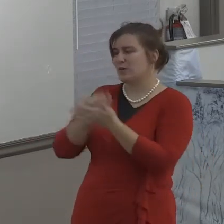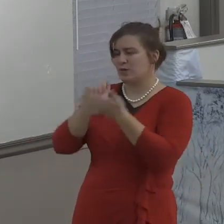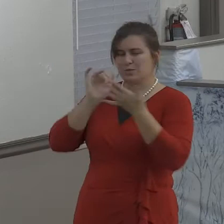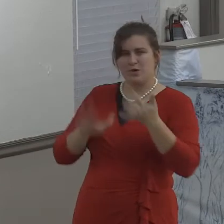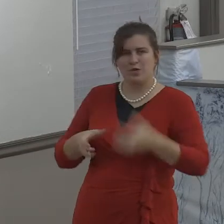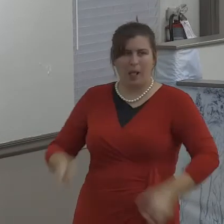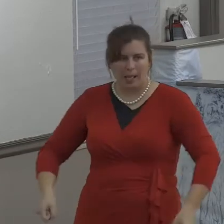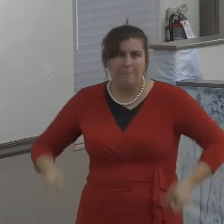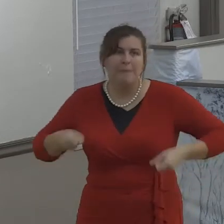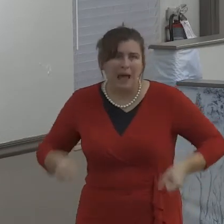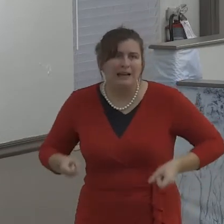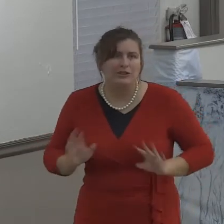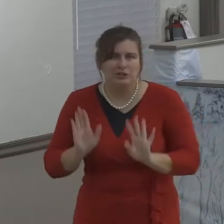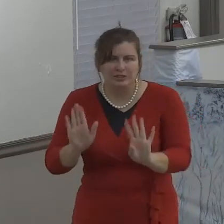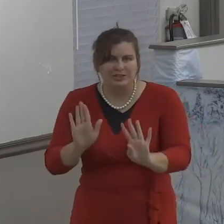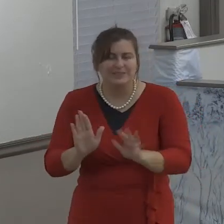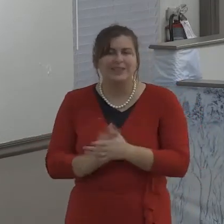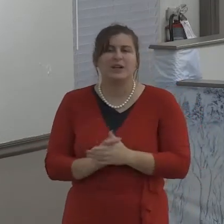walk in the bad old days.